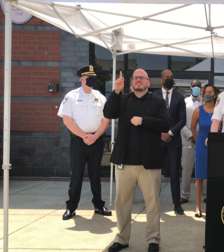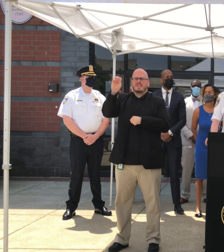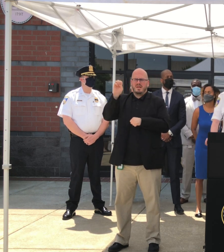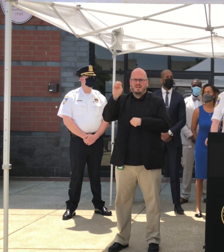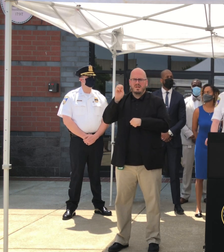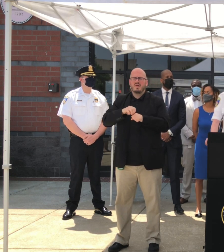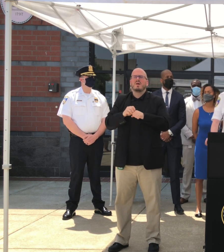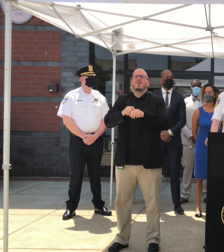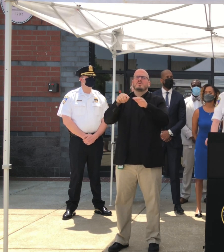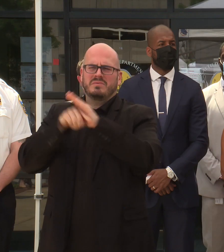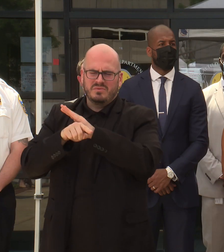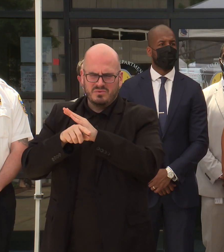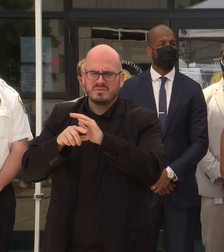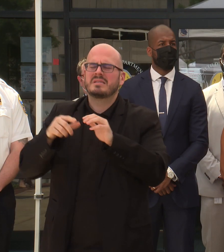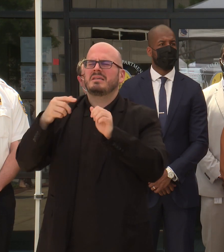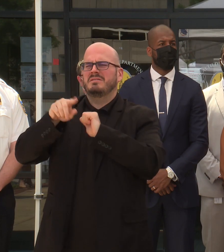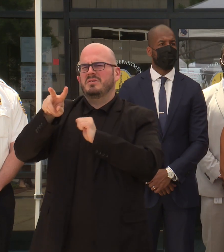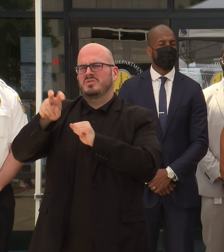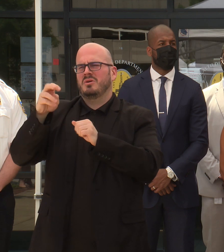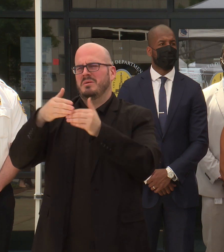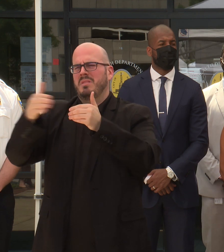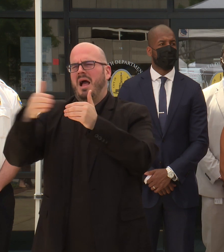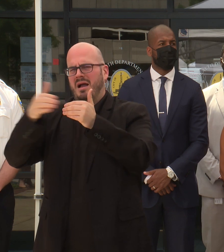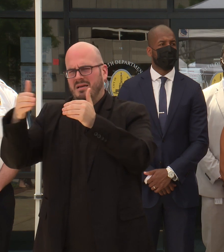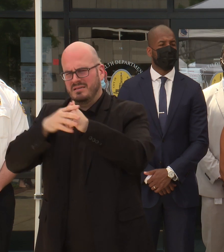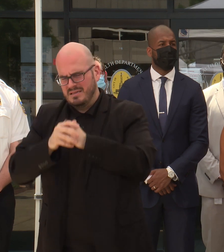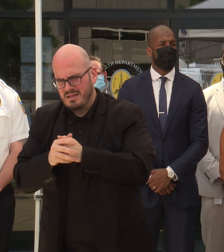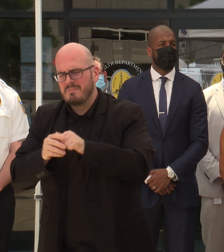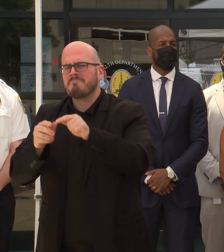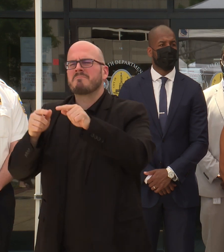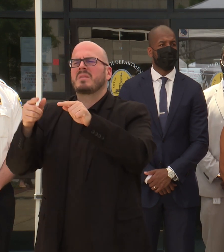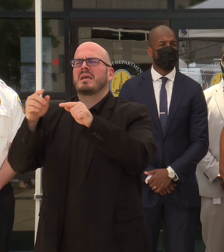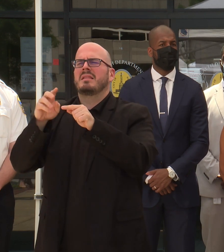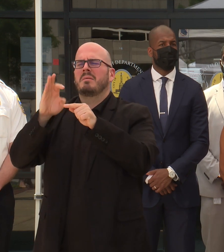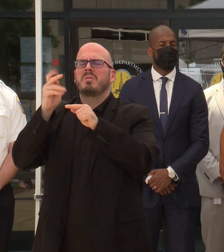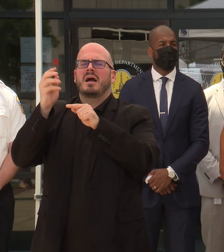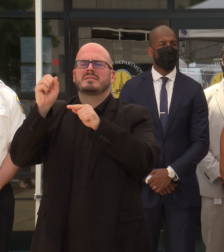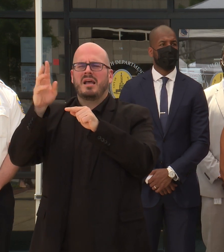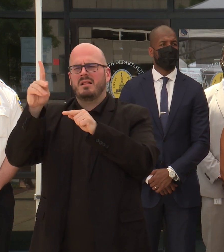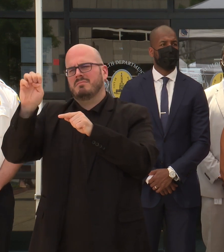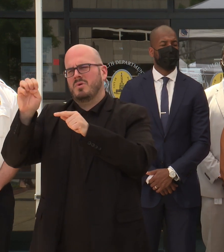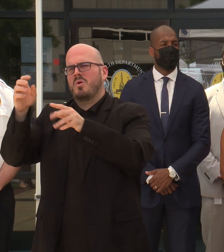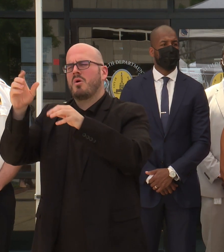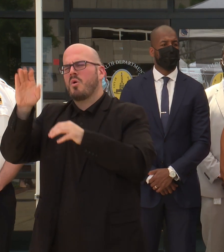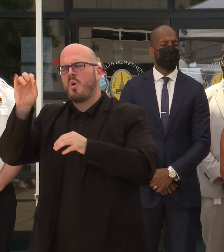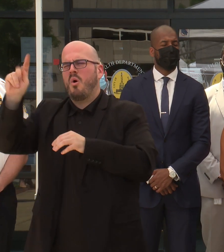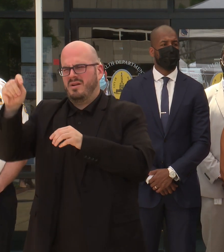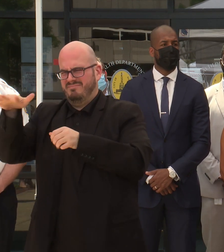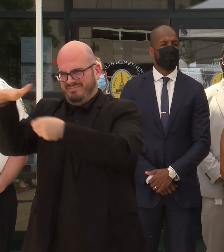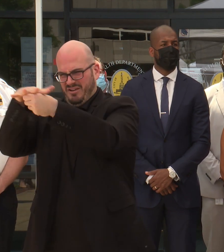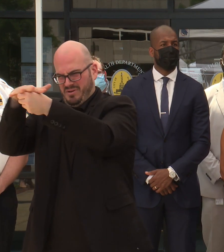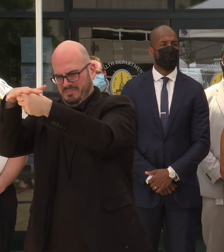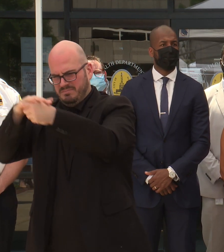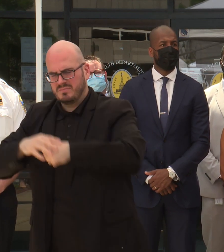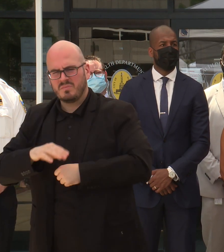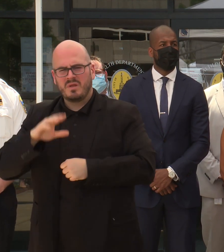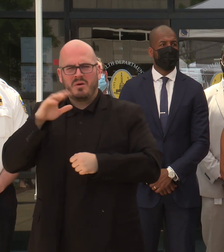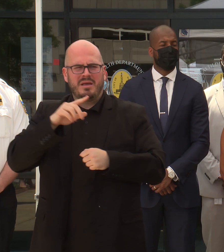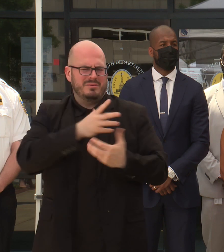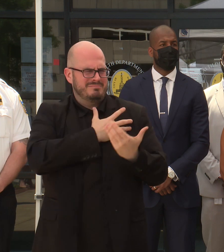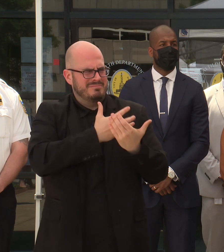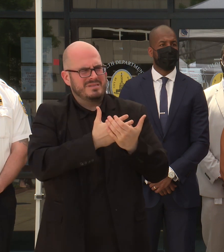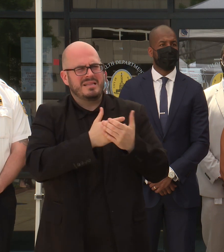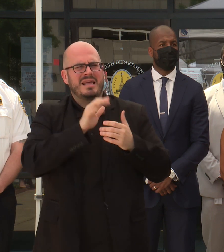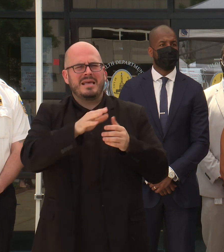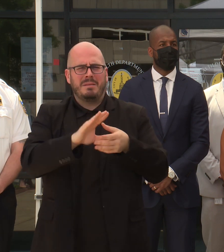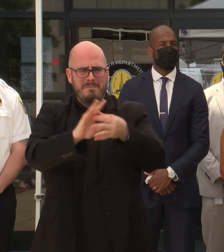200 block of Douglas Court. He was known throughout the city and nationally for his dedication for the message of redemption